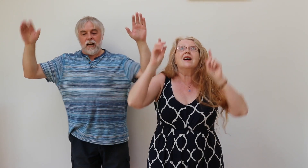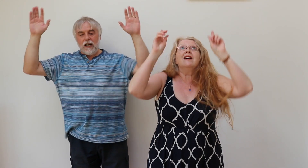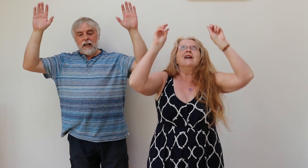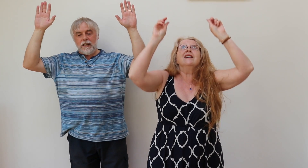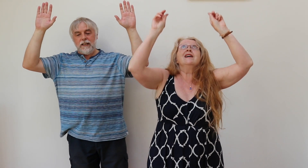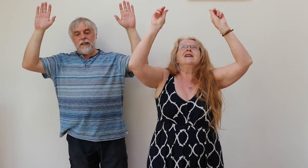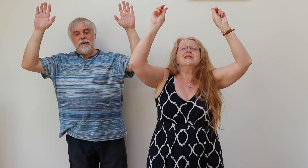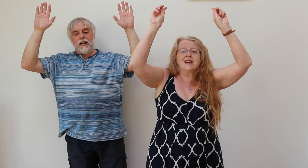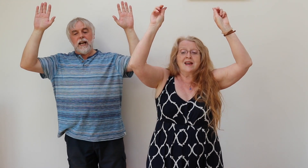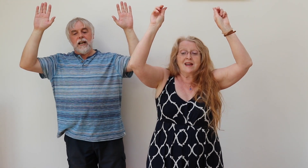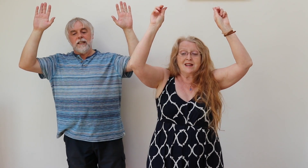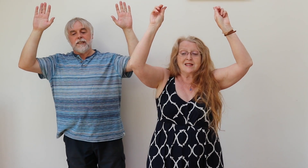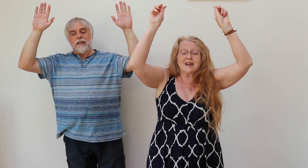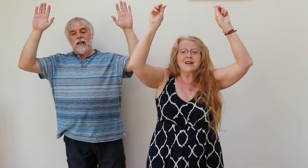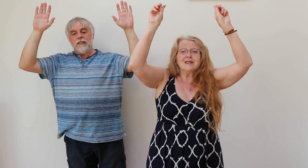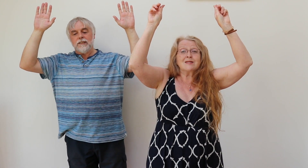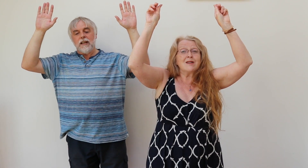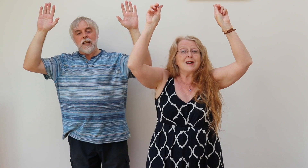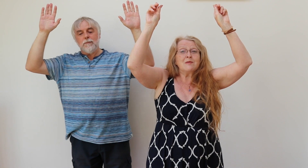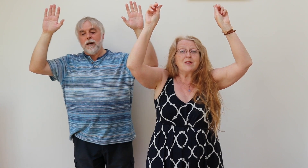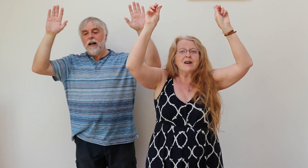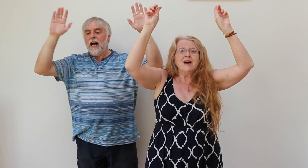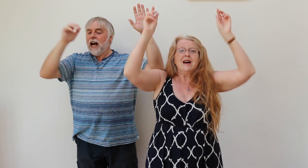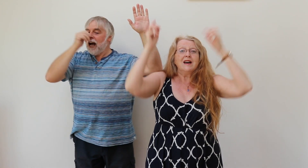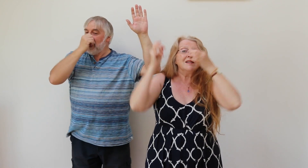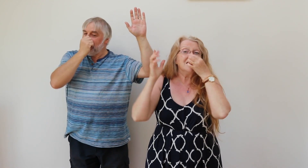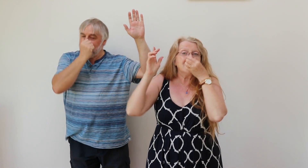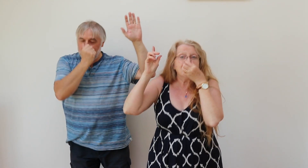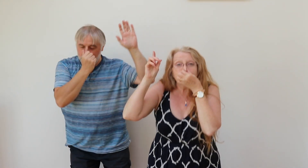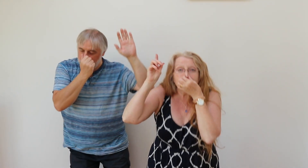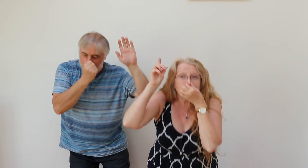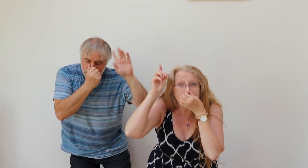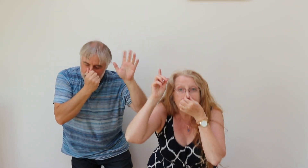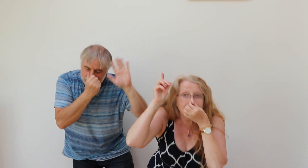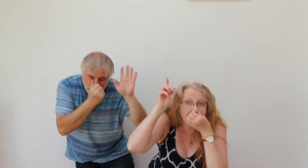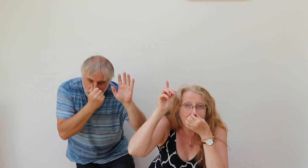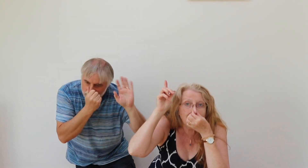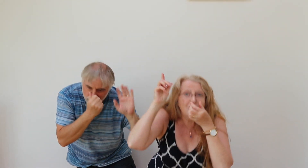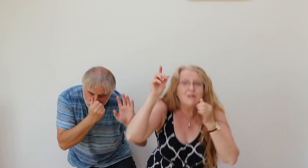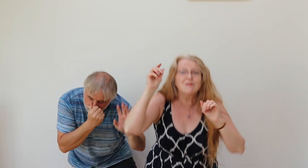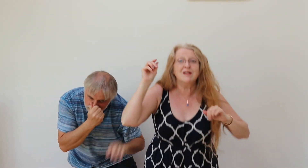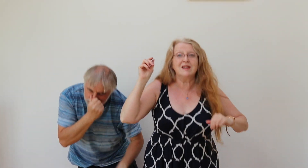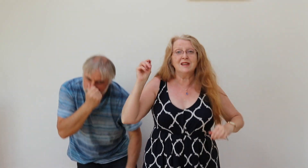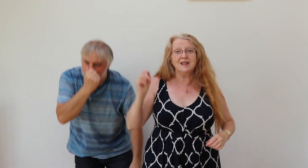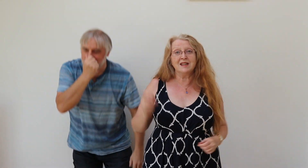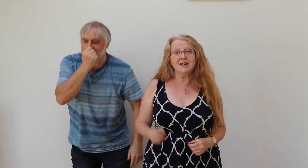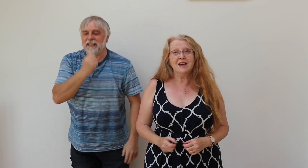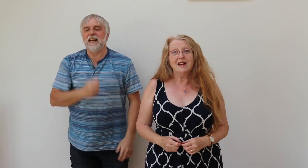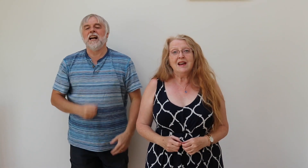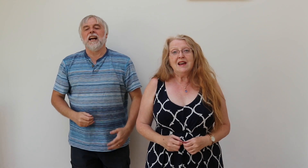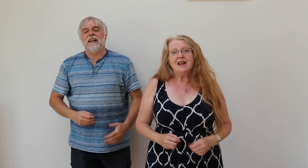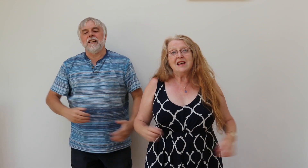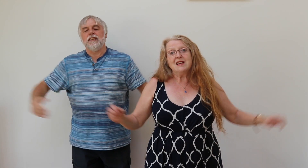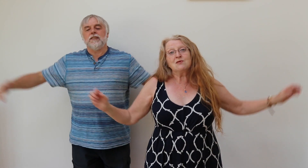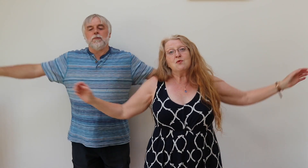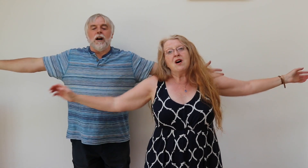higher than a skyscraper And He's deeper than a submarine He's